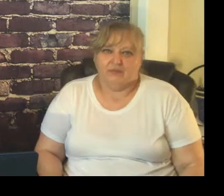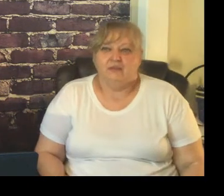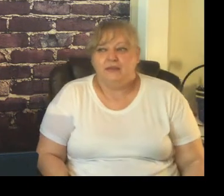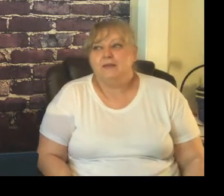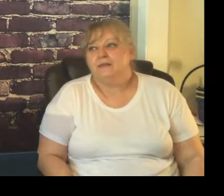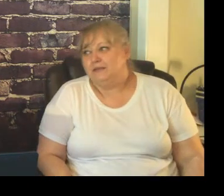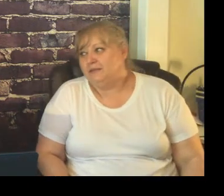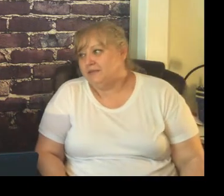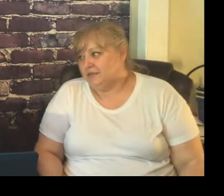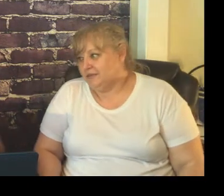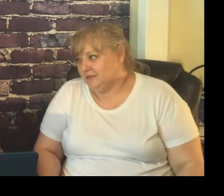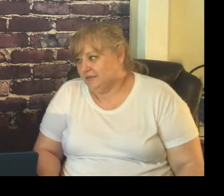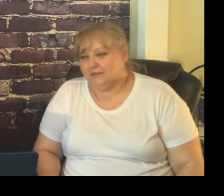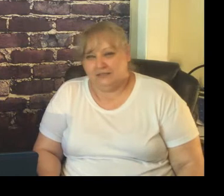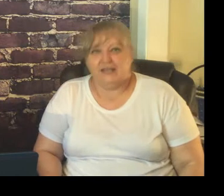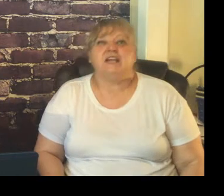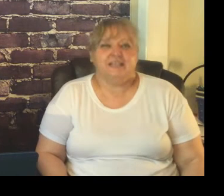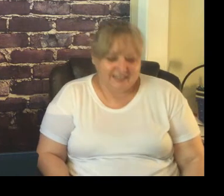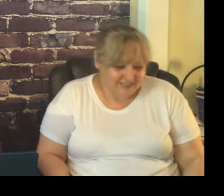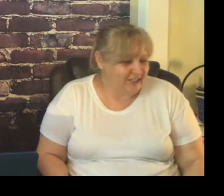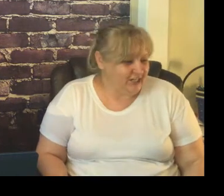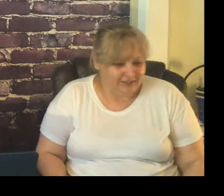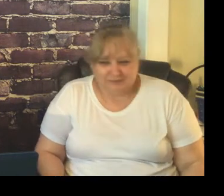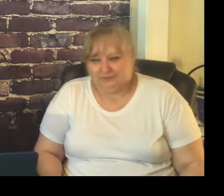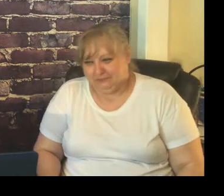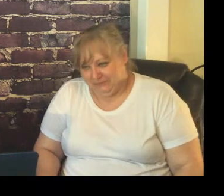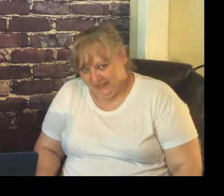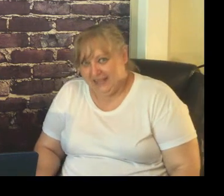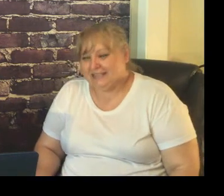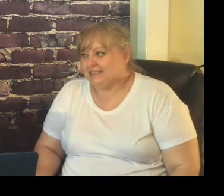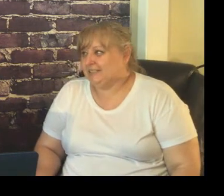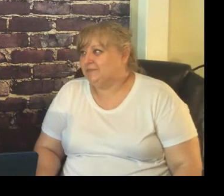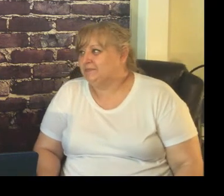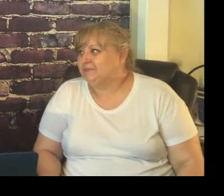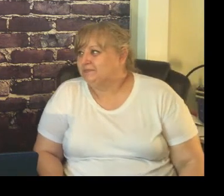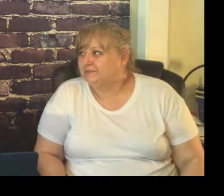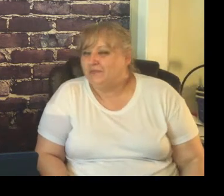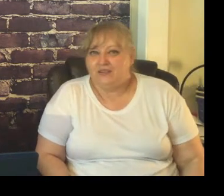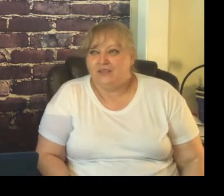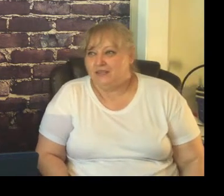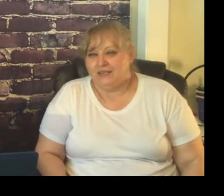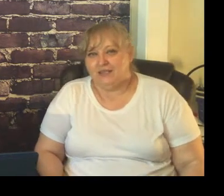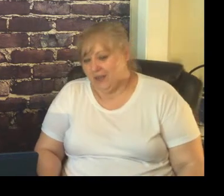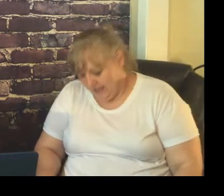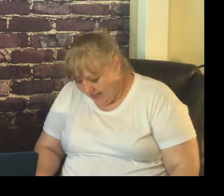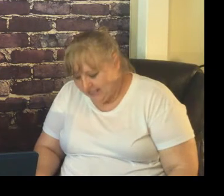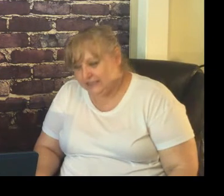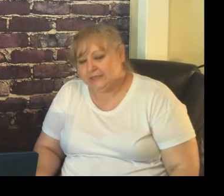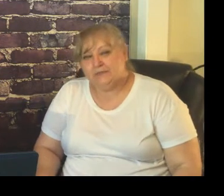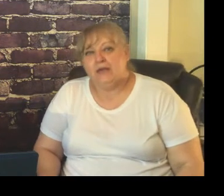not adult clear kid clear yes be crystal clear yes and